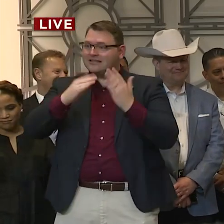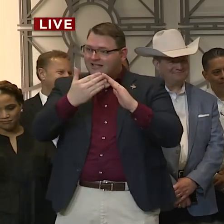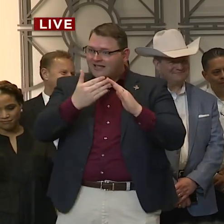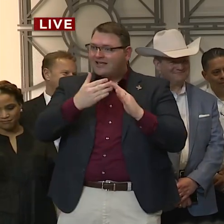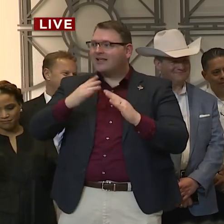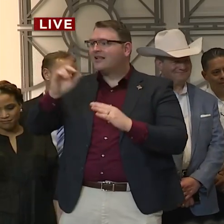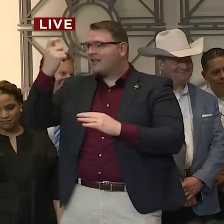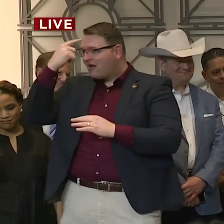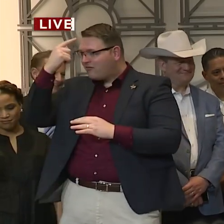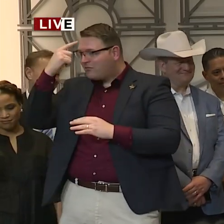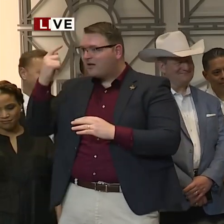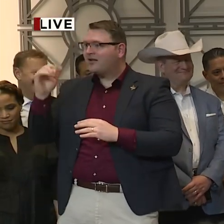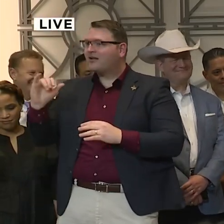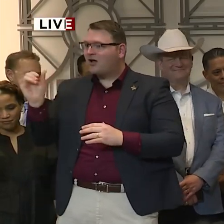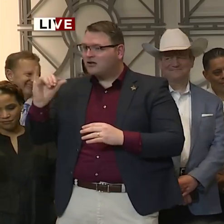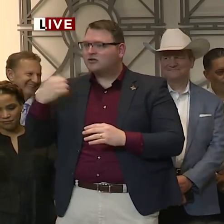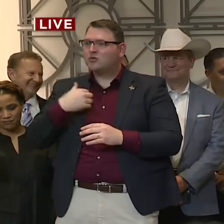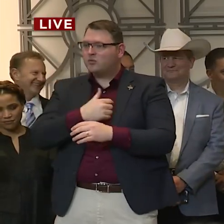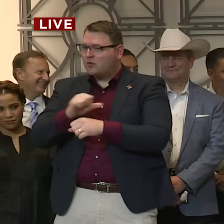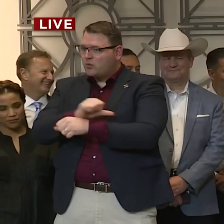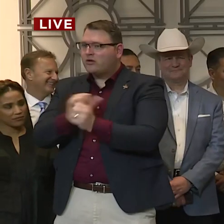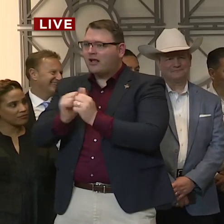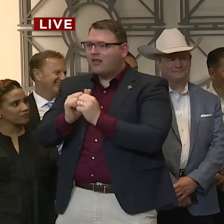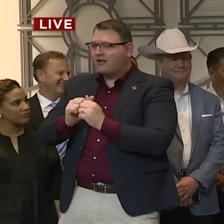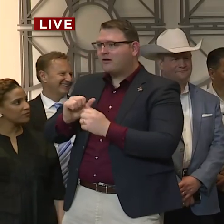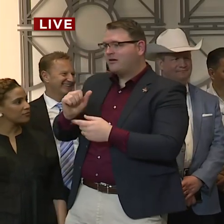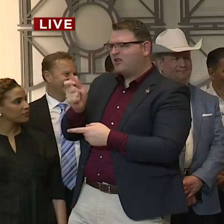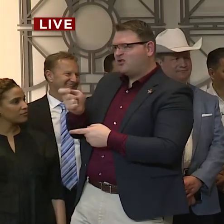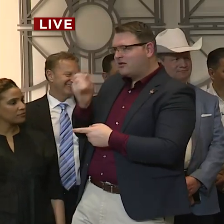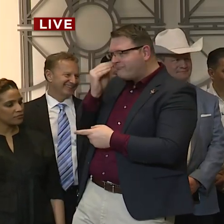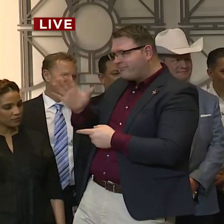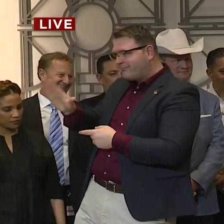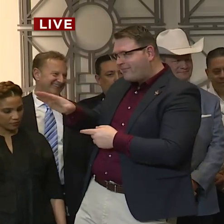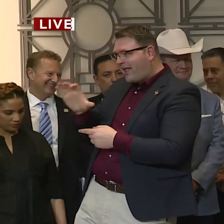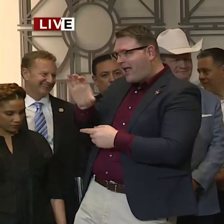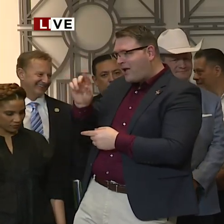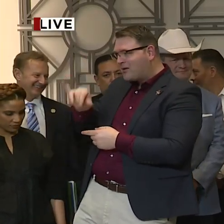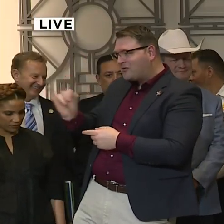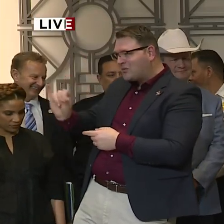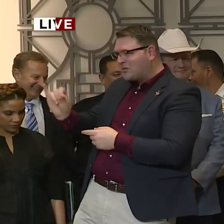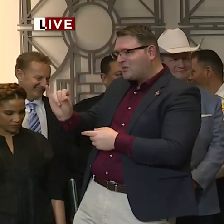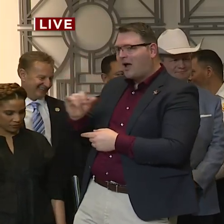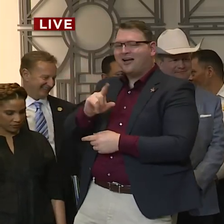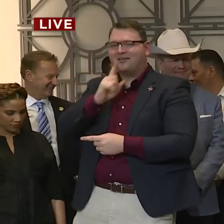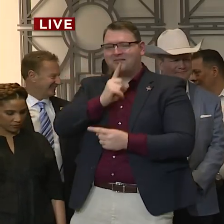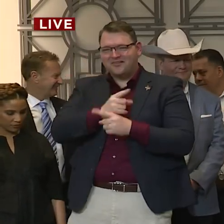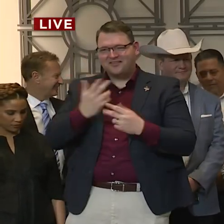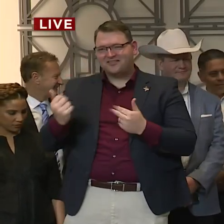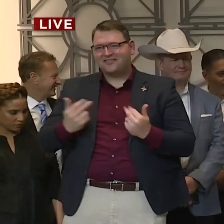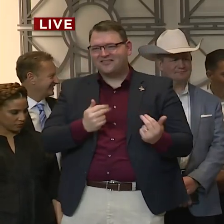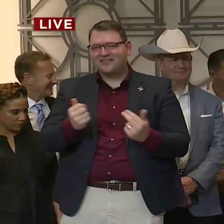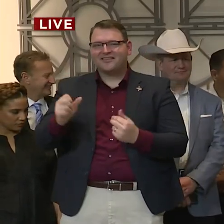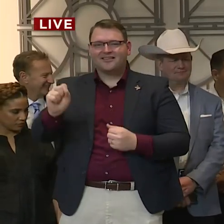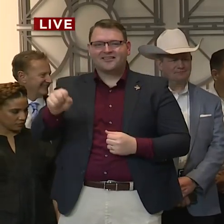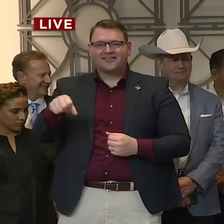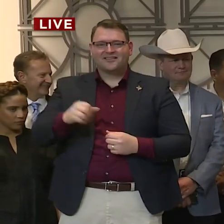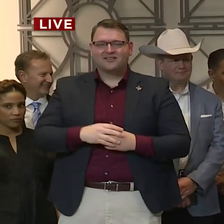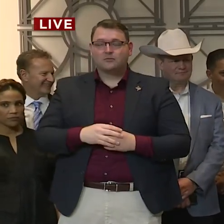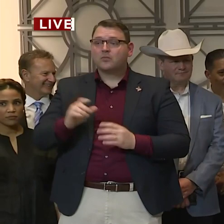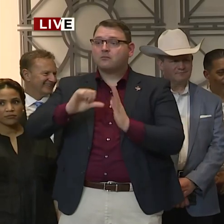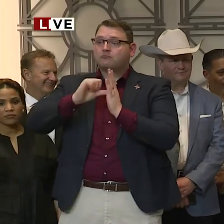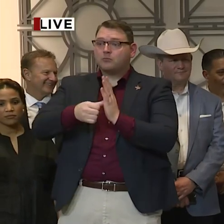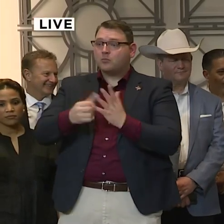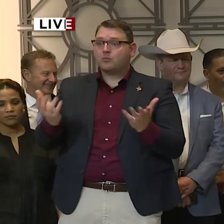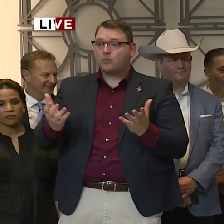We're all in these meetings together. Yeah, the point that I wanted to make is that what is important for our health care community is